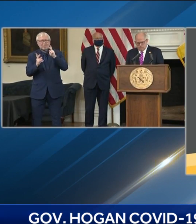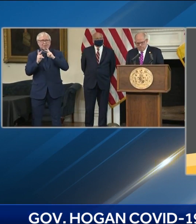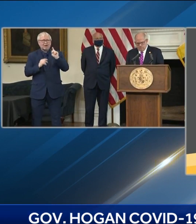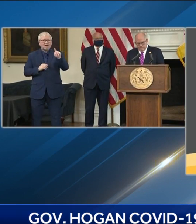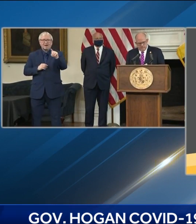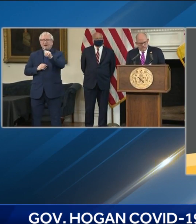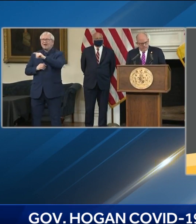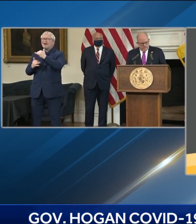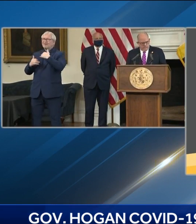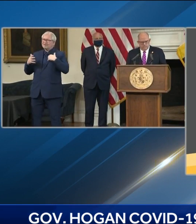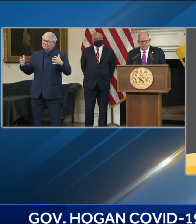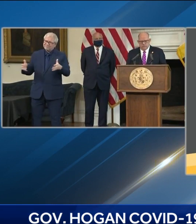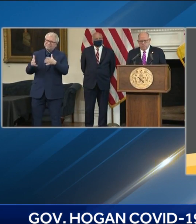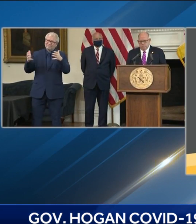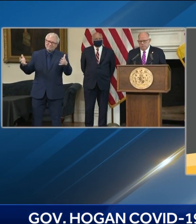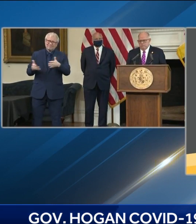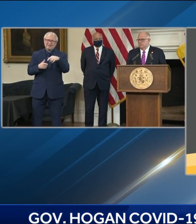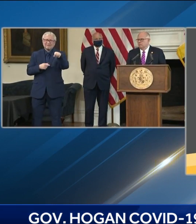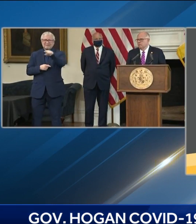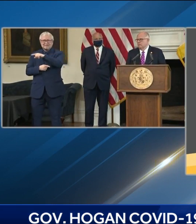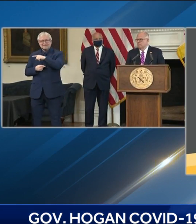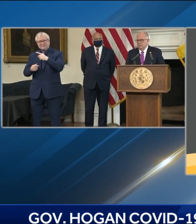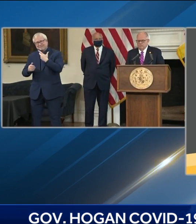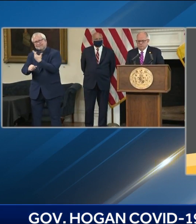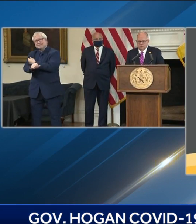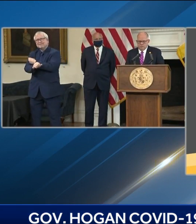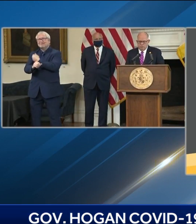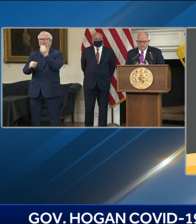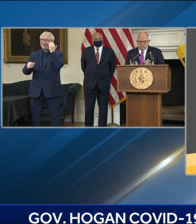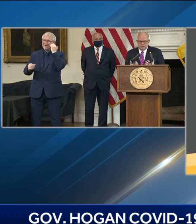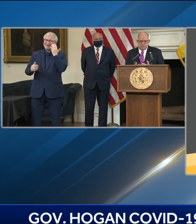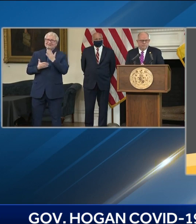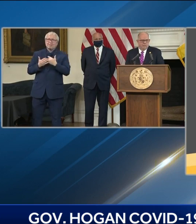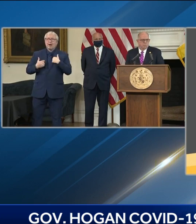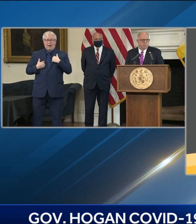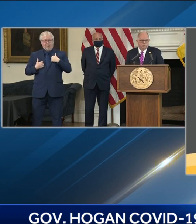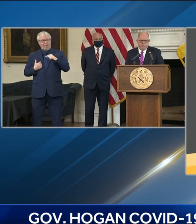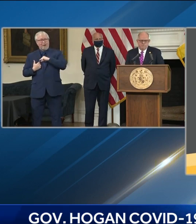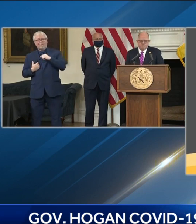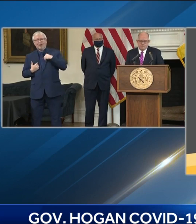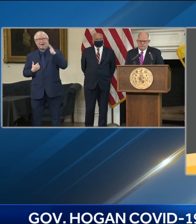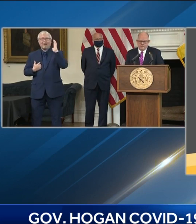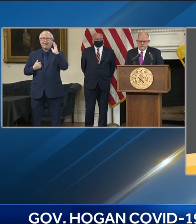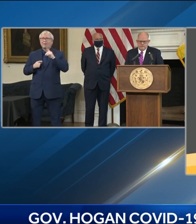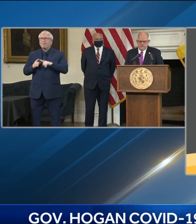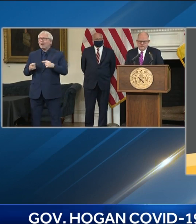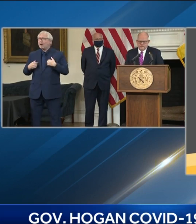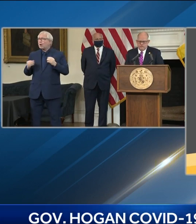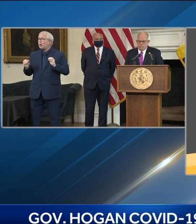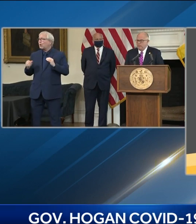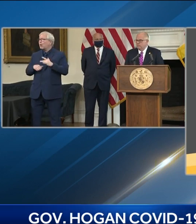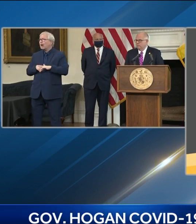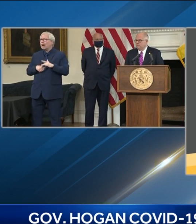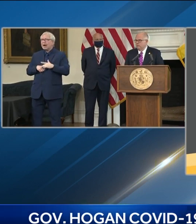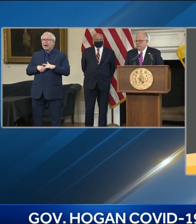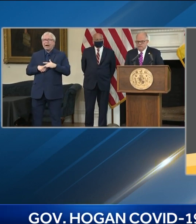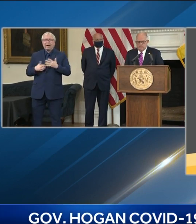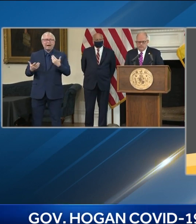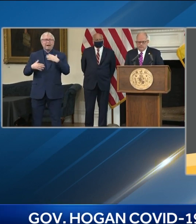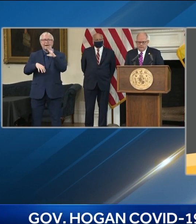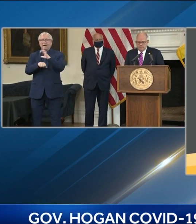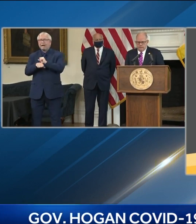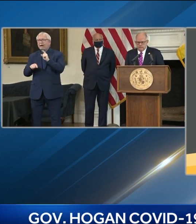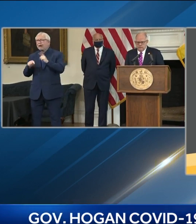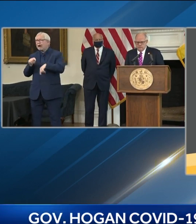eligible and cannot yet schedule appointments because there are no vaccines available for them. The pace of